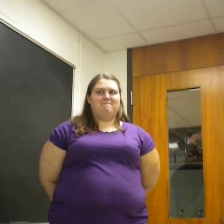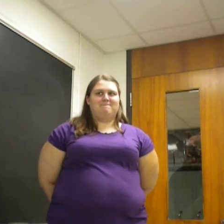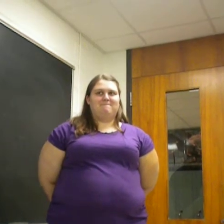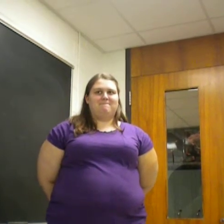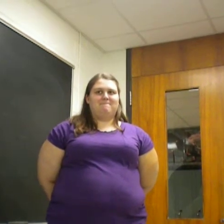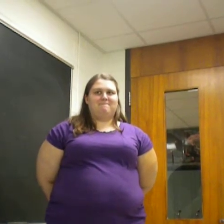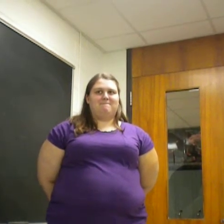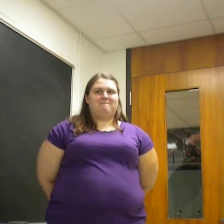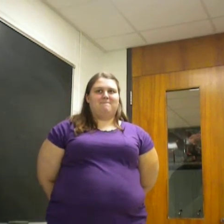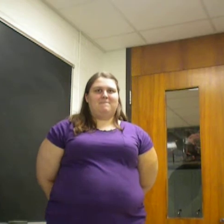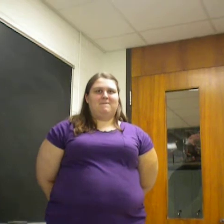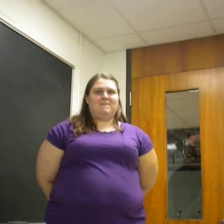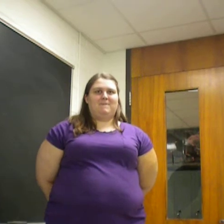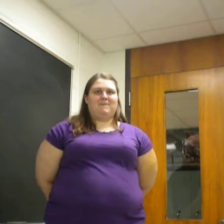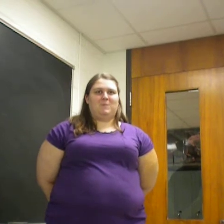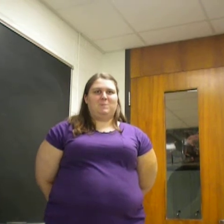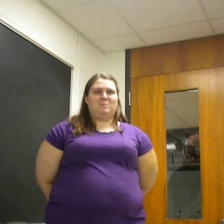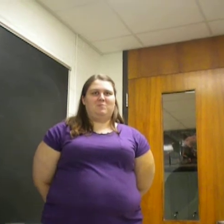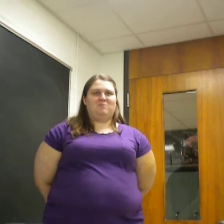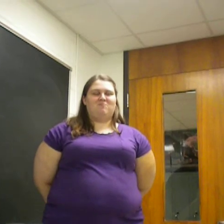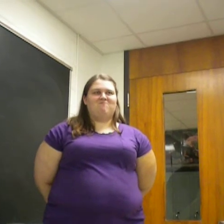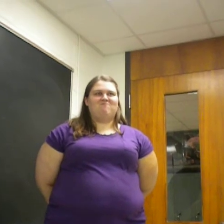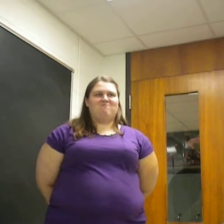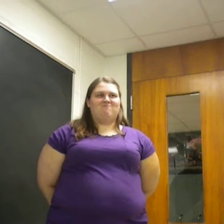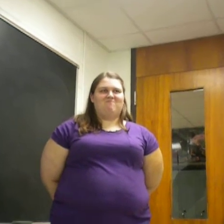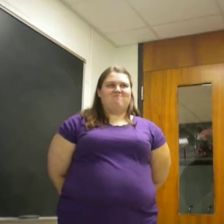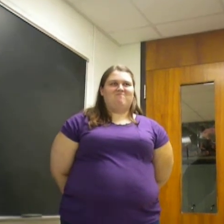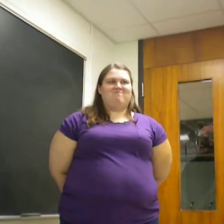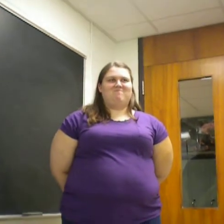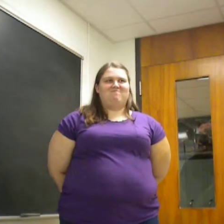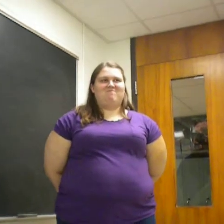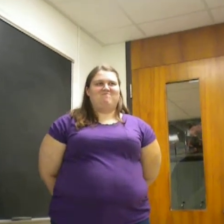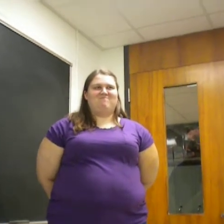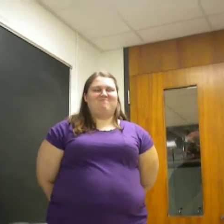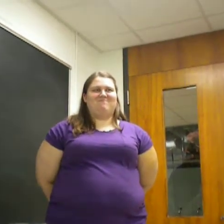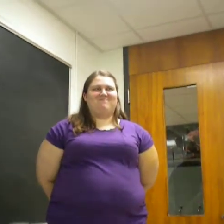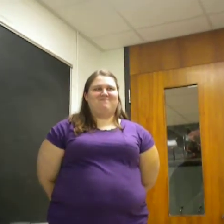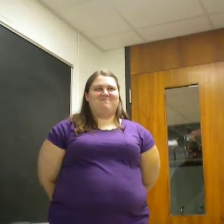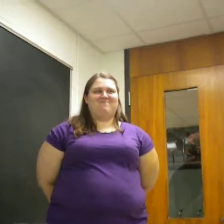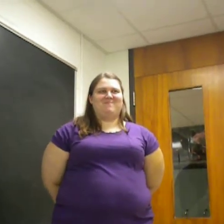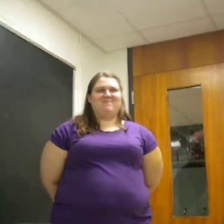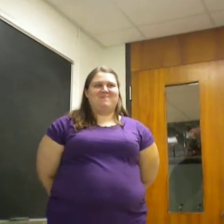Bangura, the son of late Mr. Tiamu Bangura, who is the Minister of Finance. back